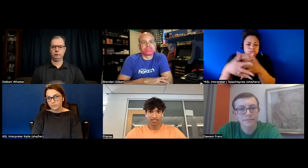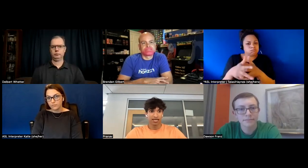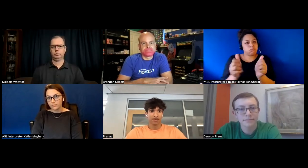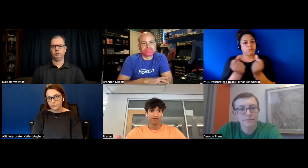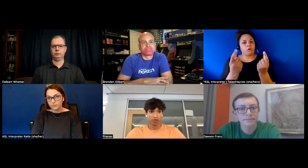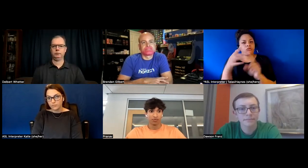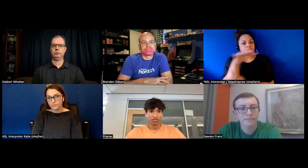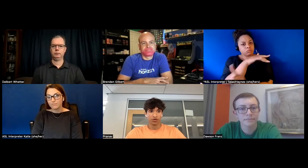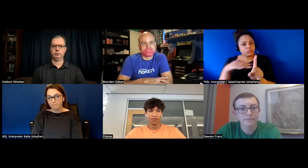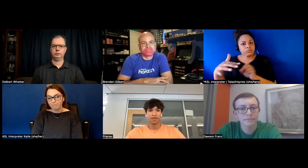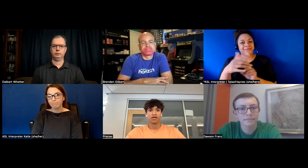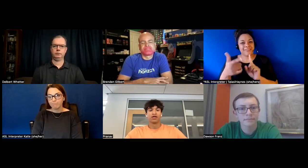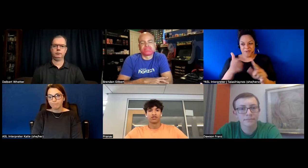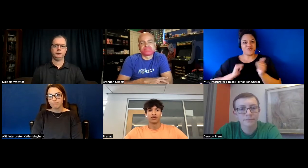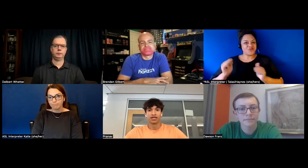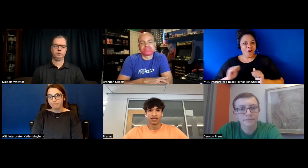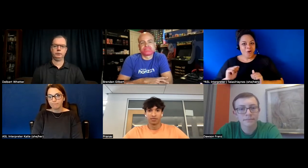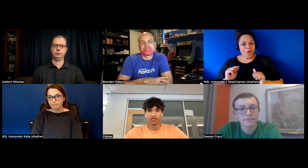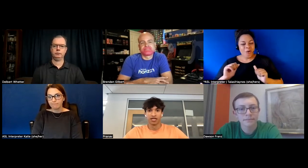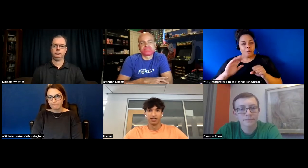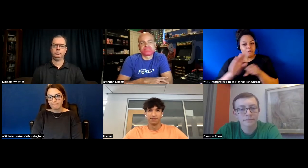from the show so i think that'd be a great idea